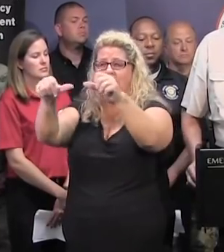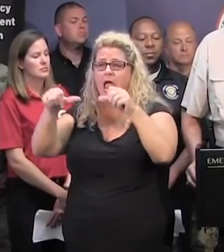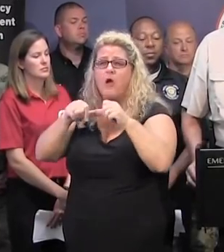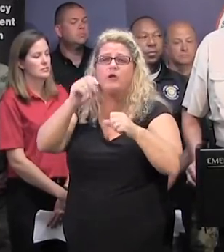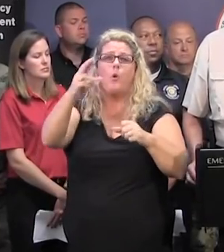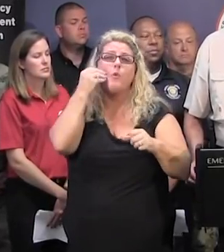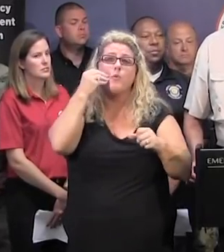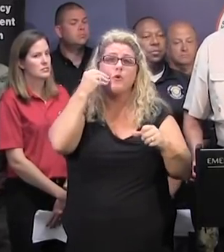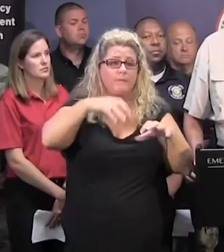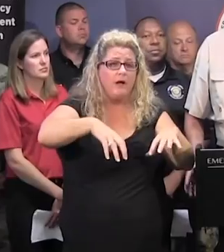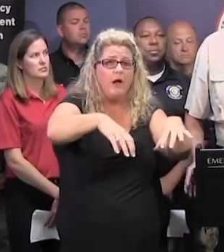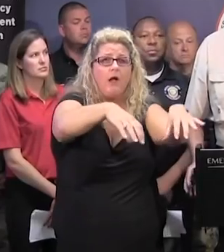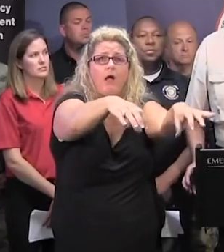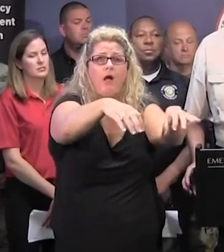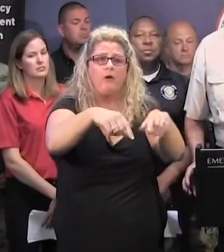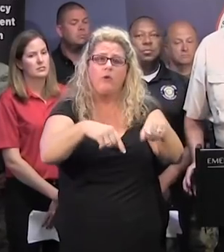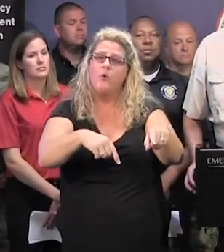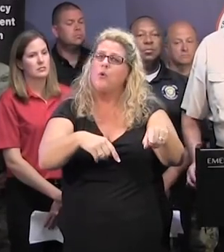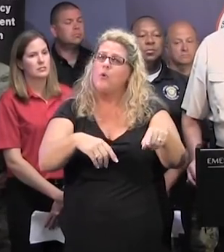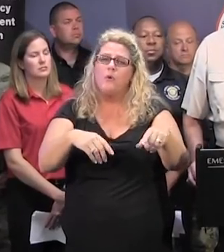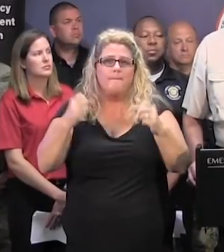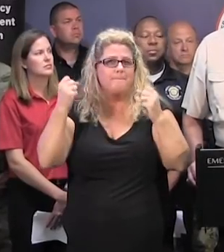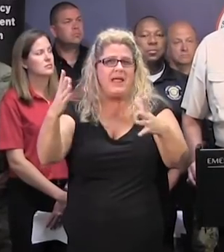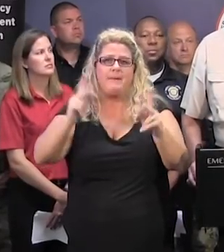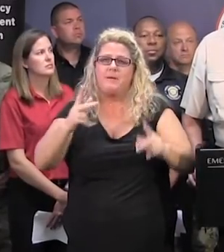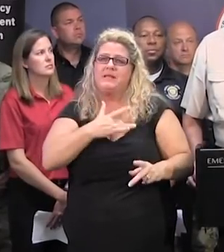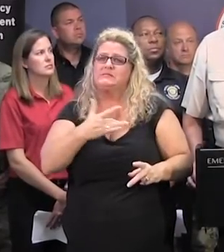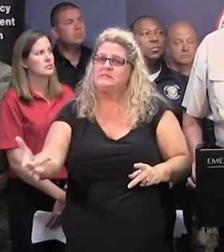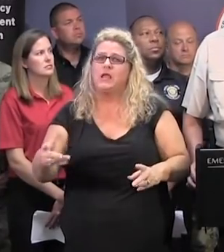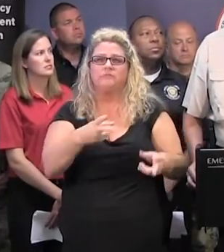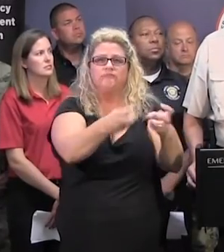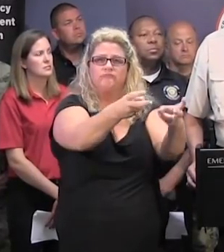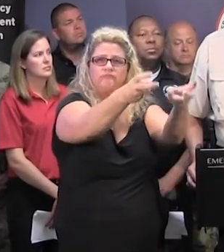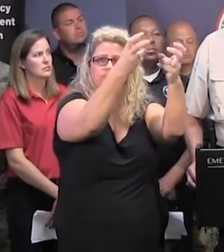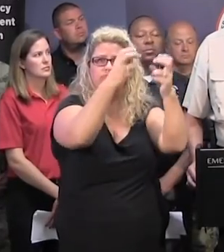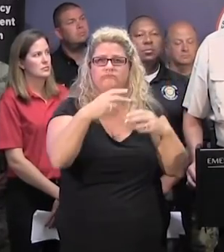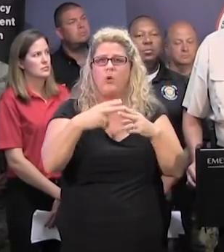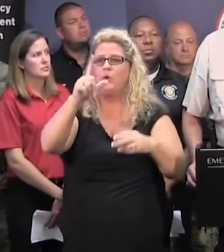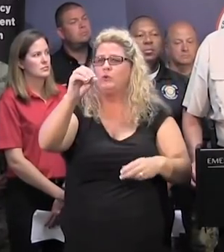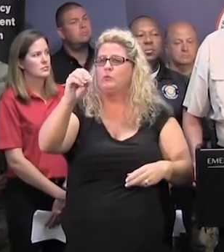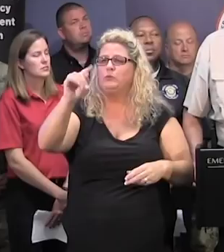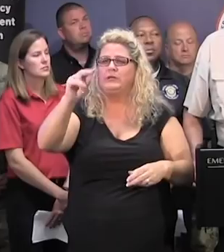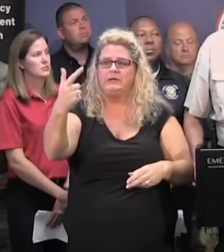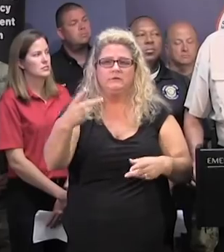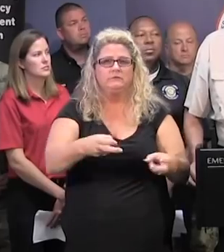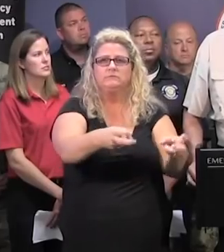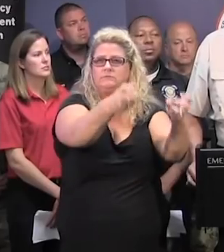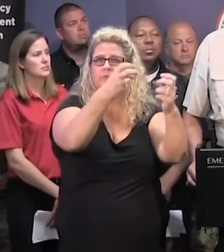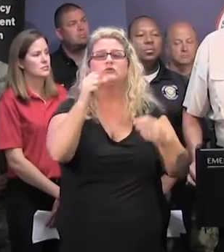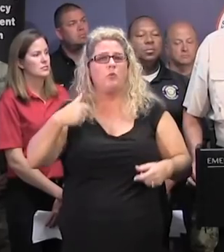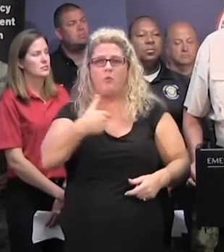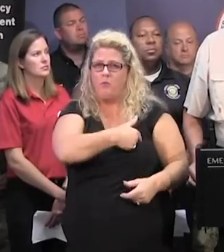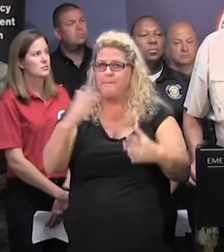subdivision, it's even more vulnerable to looting. So we want everyone to know that we're going to be there with our other state